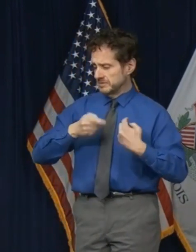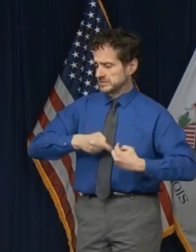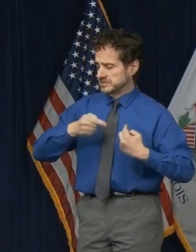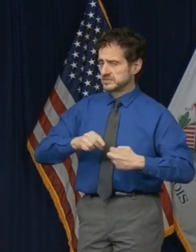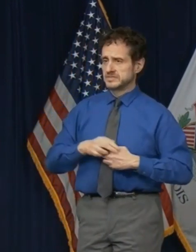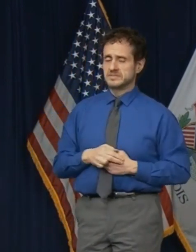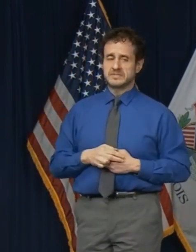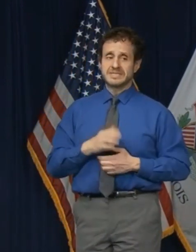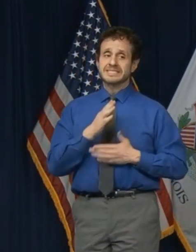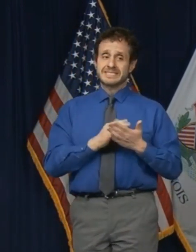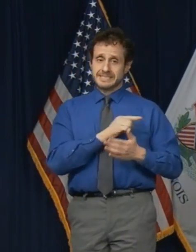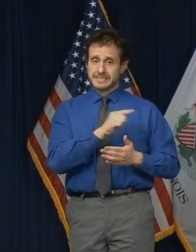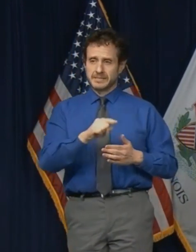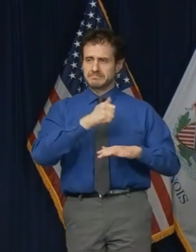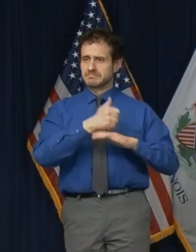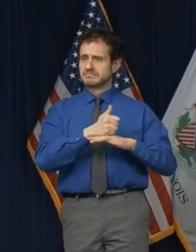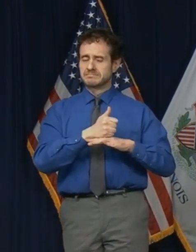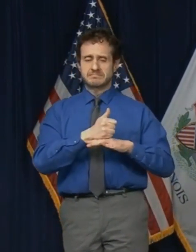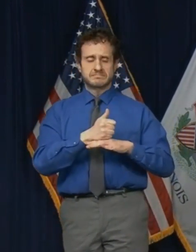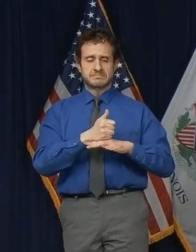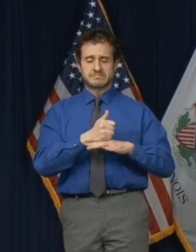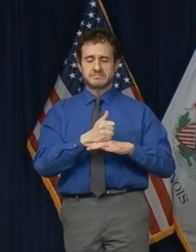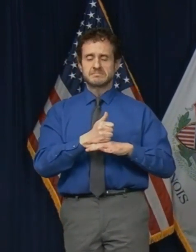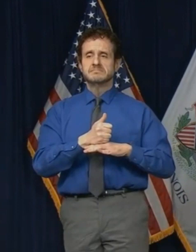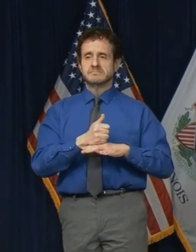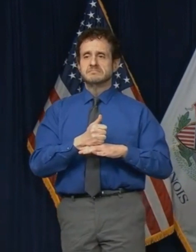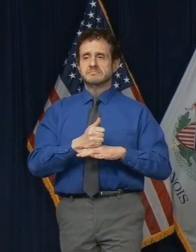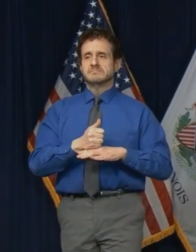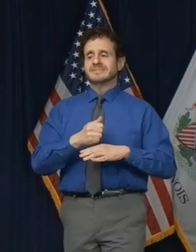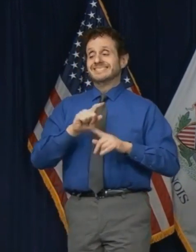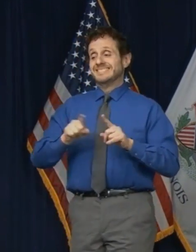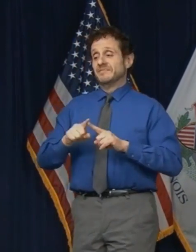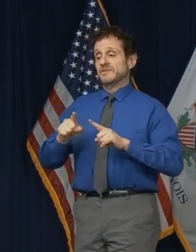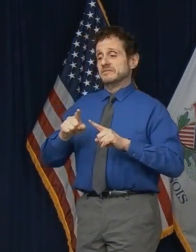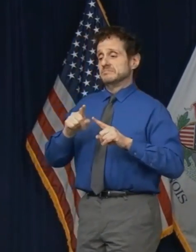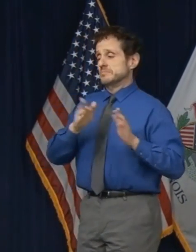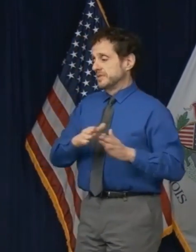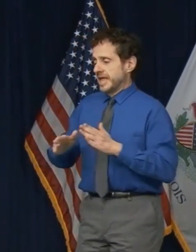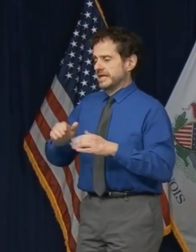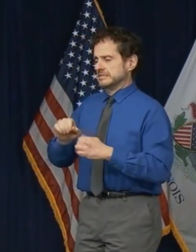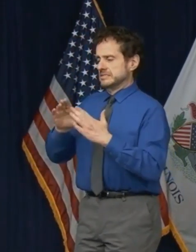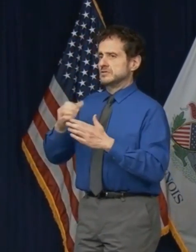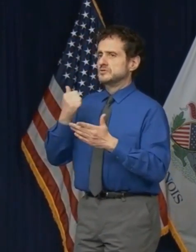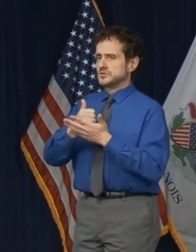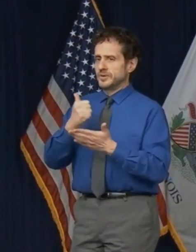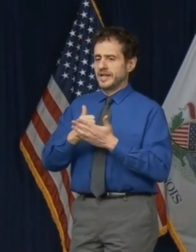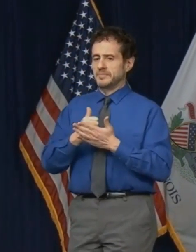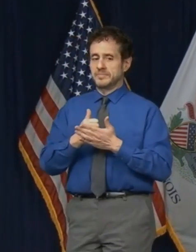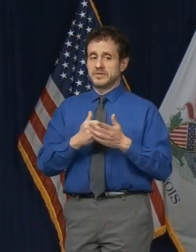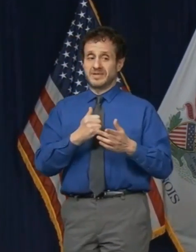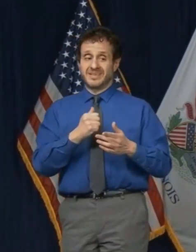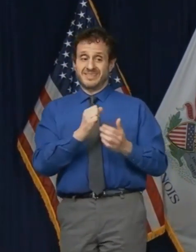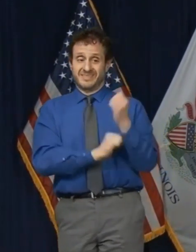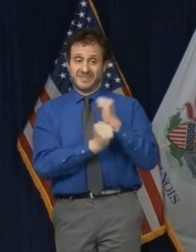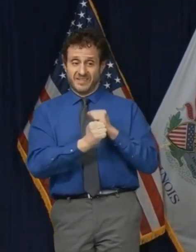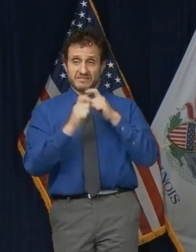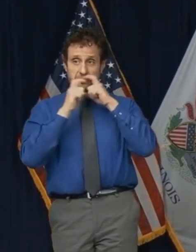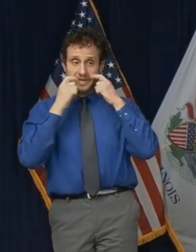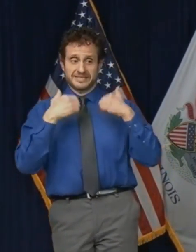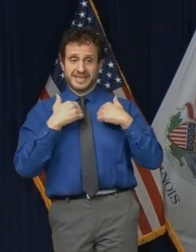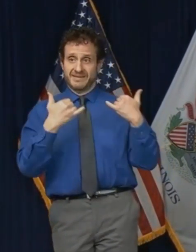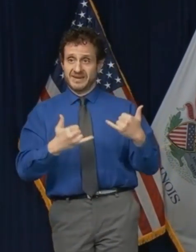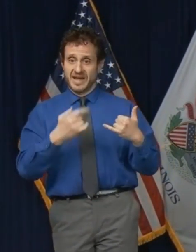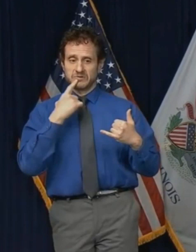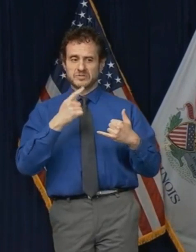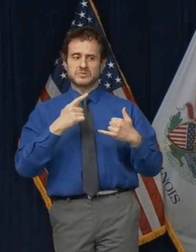healthcare facilities are beginning to implement optimization and contingency strategies to help stretch our supplies. These